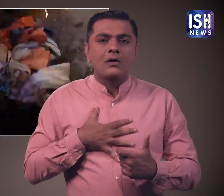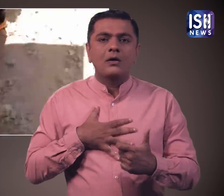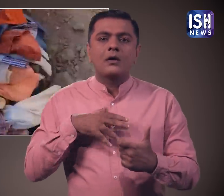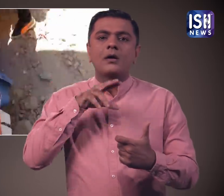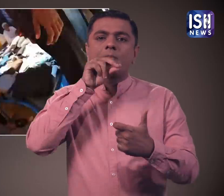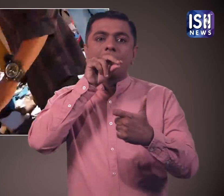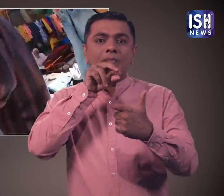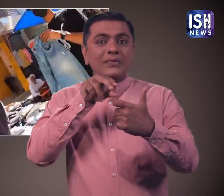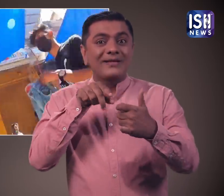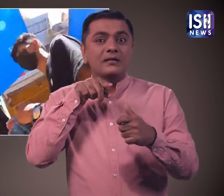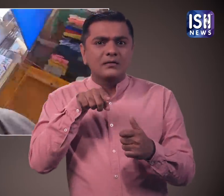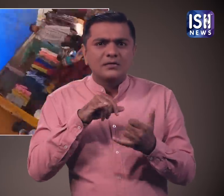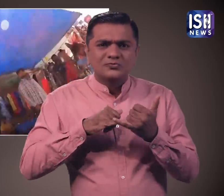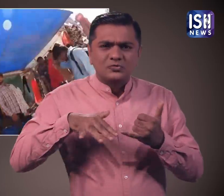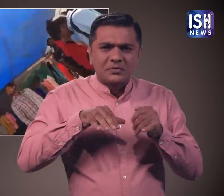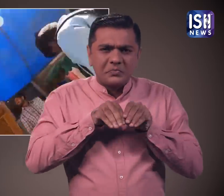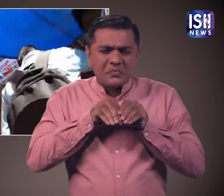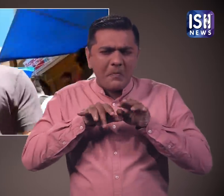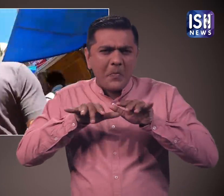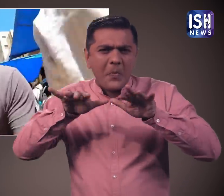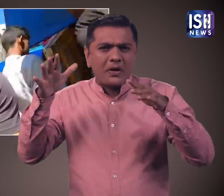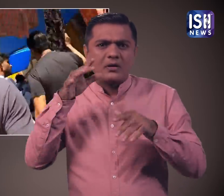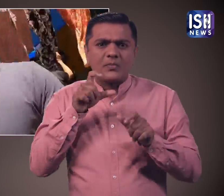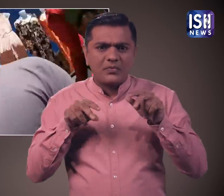He then released the vlog and the video went viral.